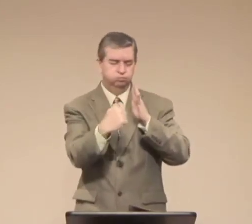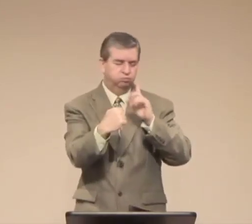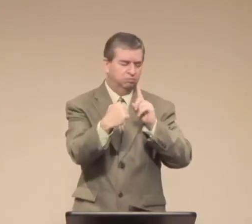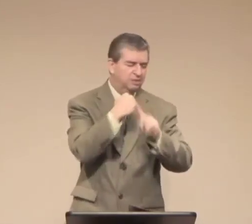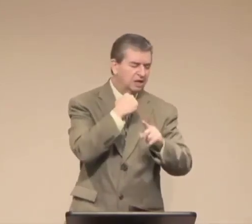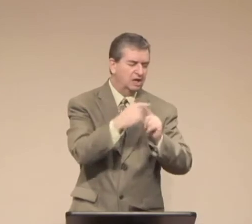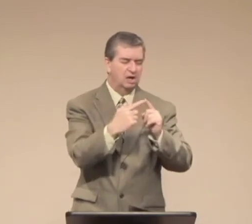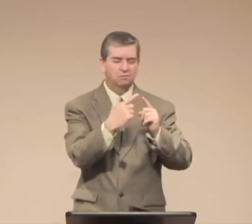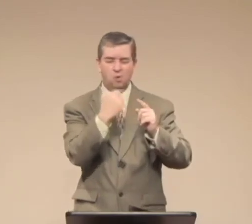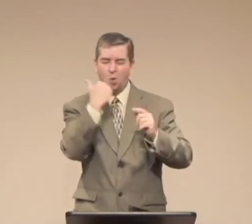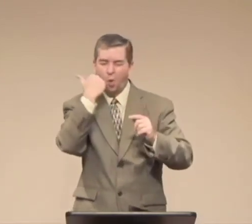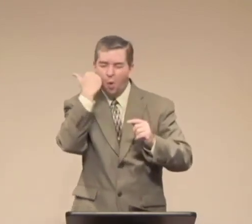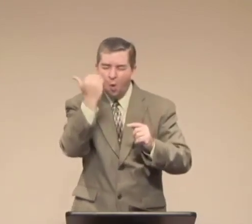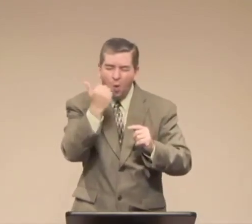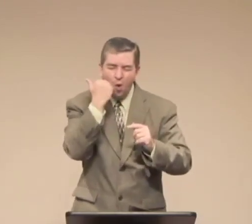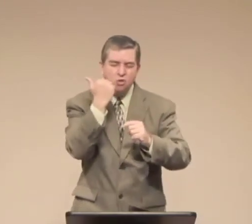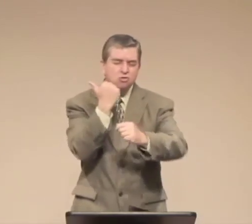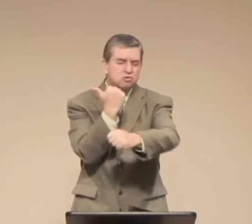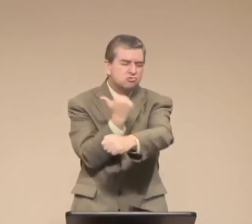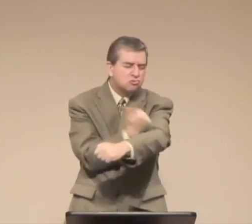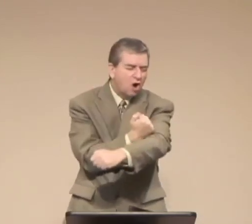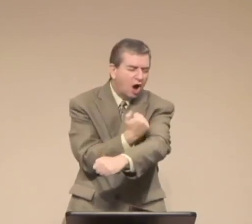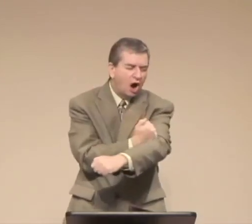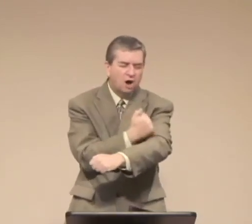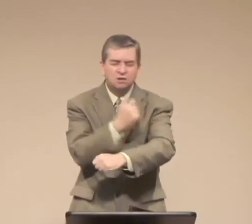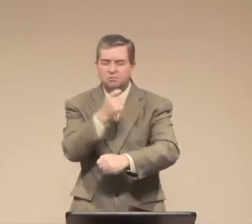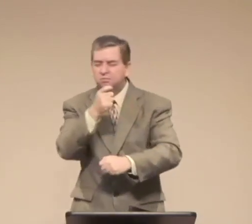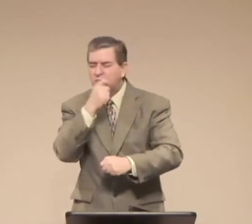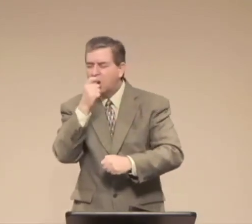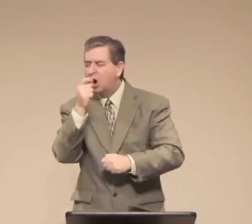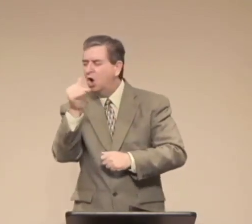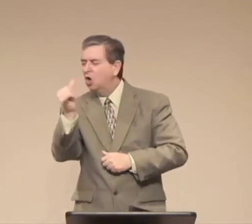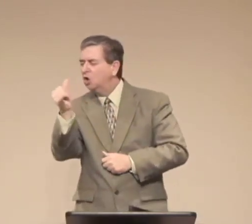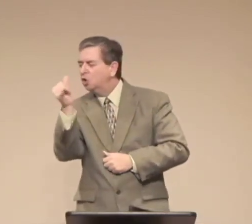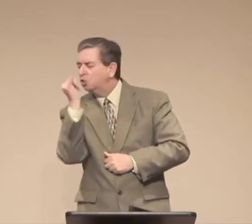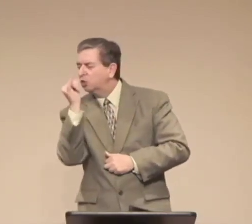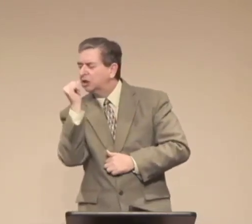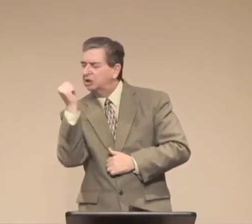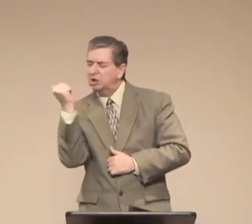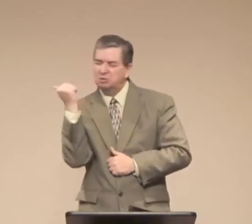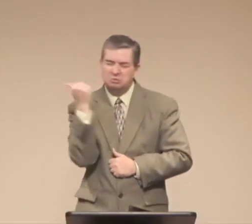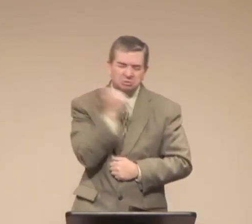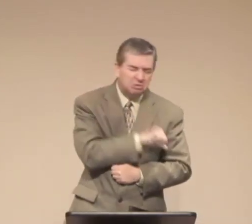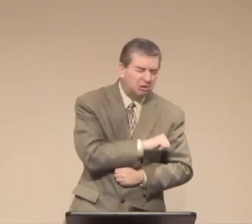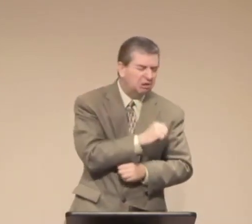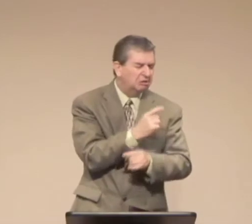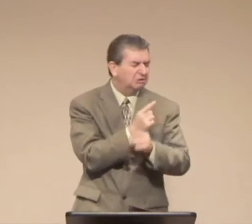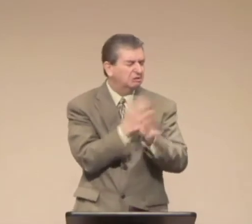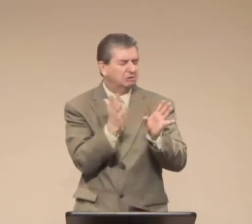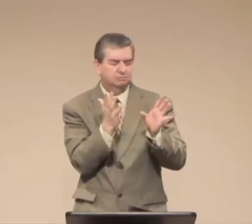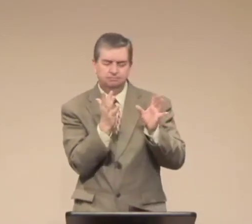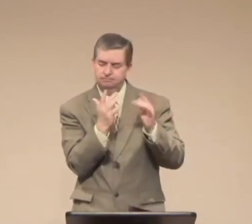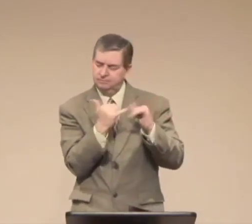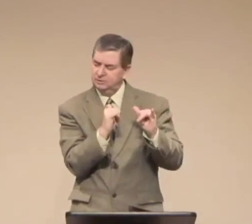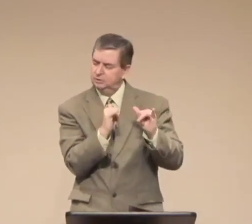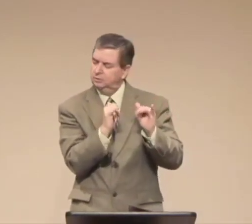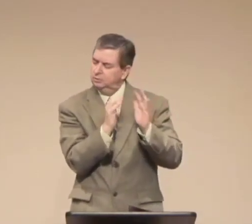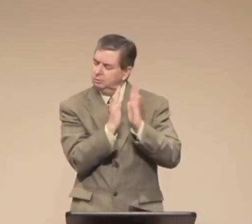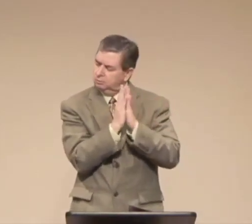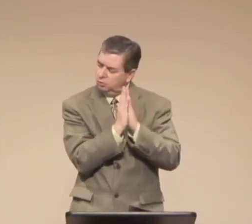we are to honor our mothers. Whatever circumstance we have